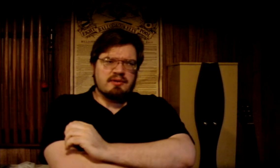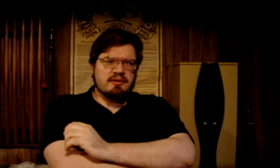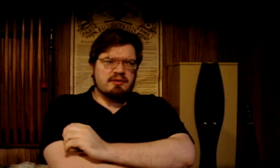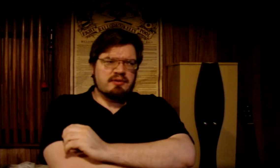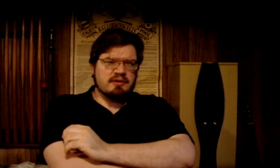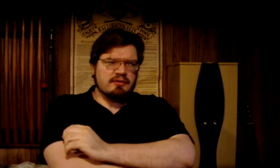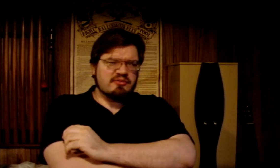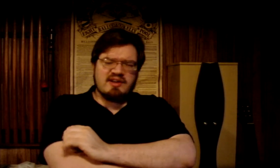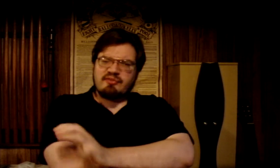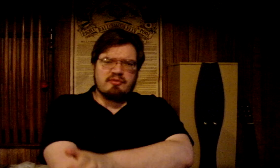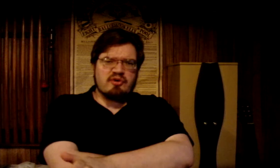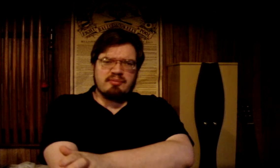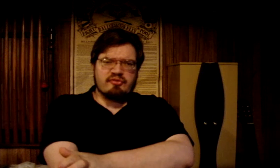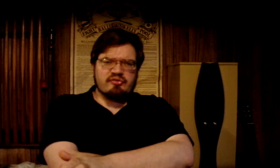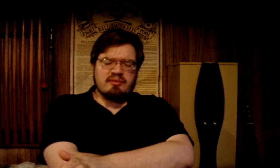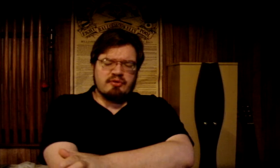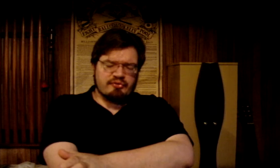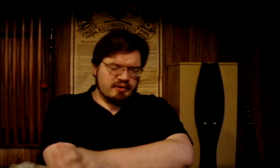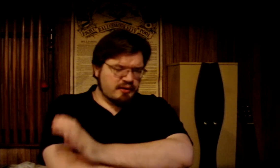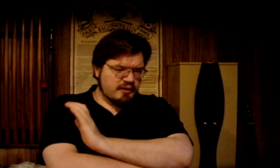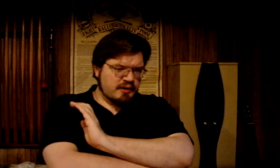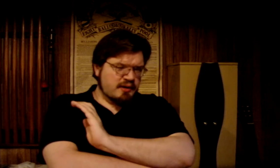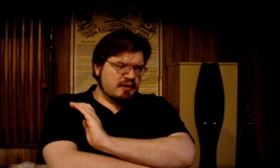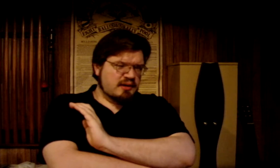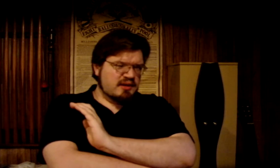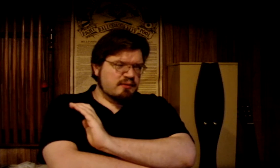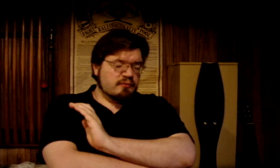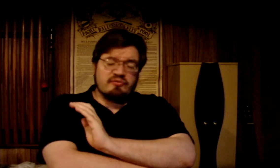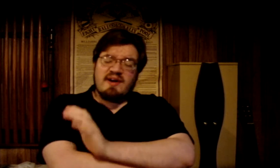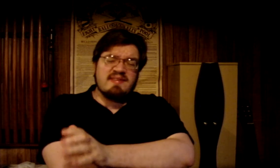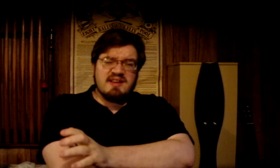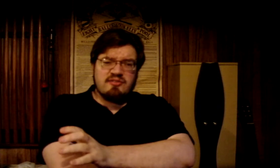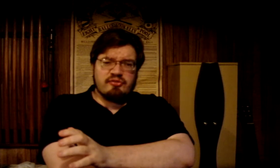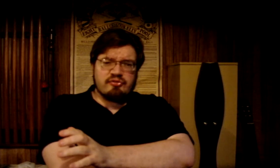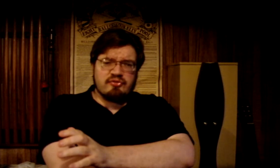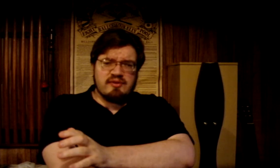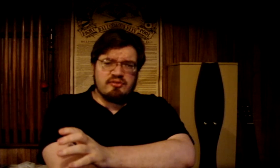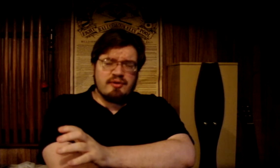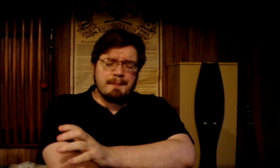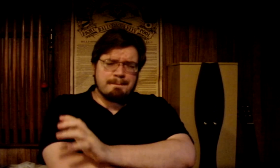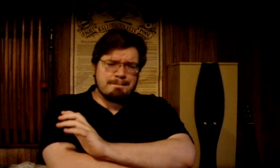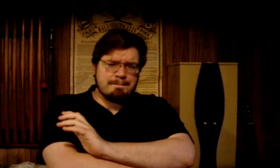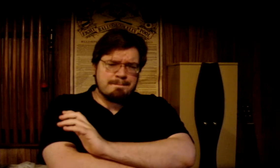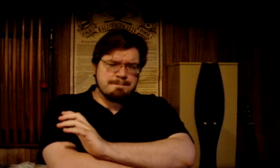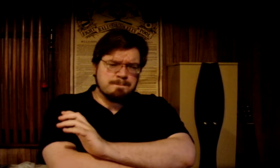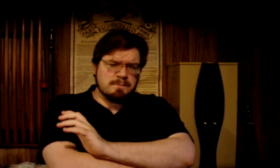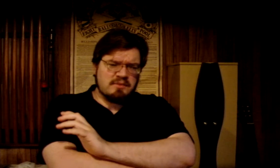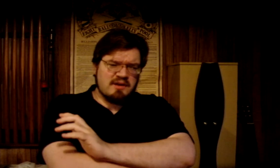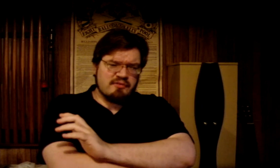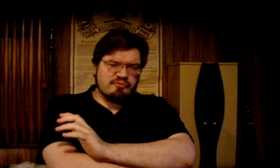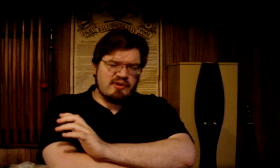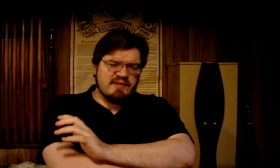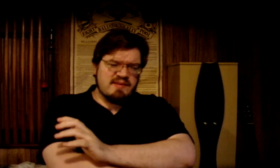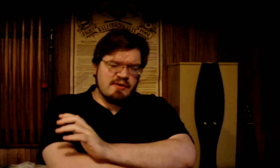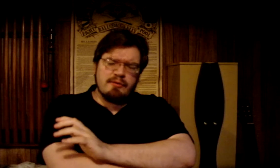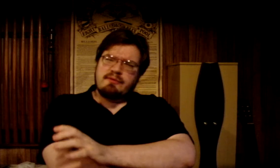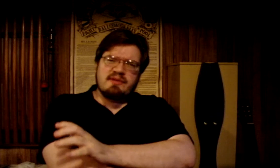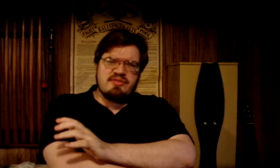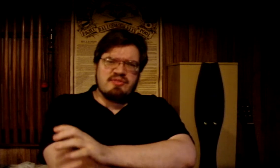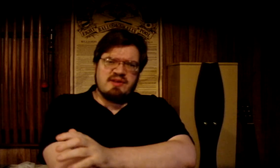You know, take it from the top, as I say in music. Find the inconsistencies. Find the only things